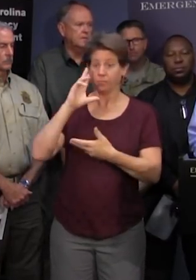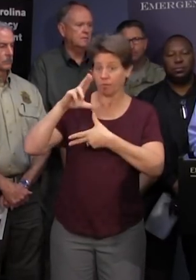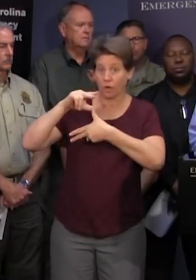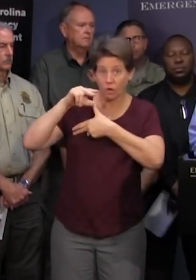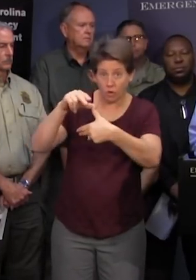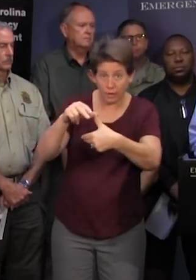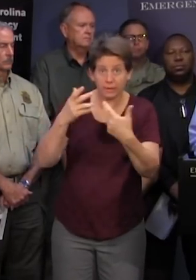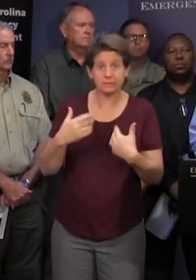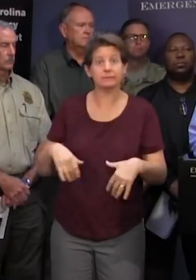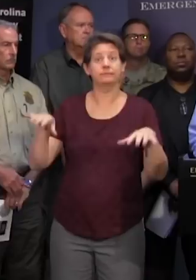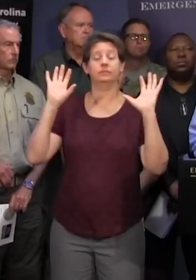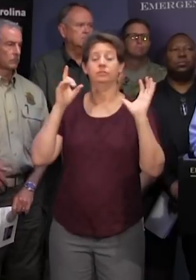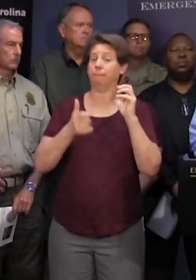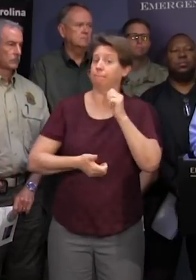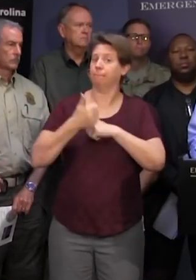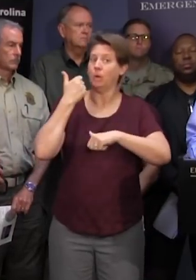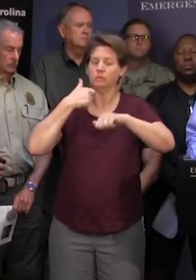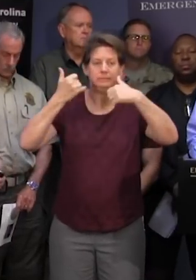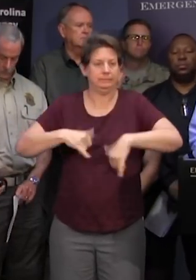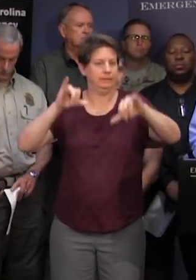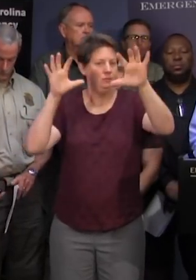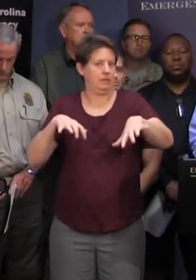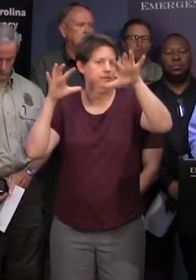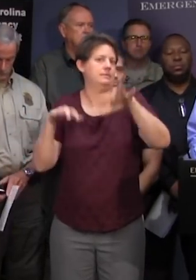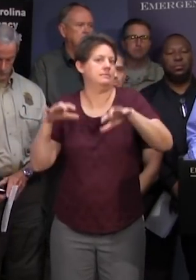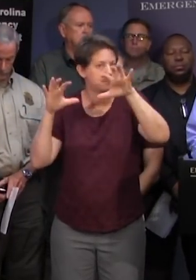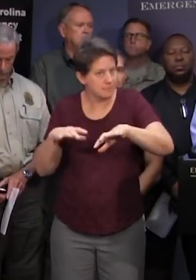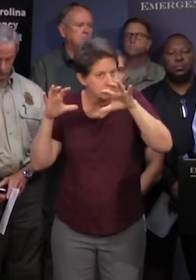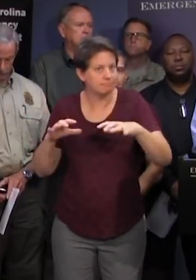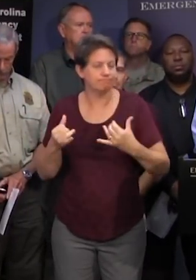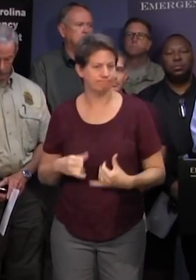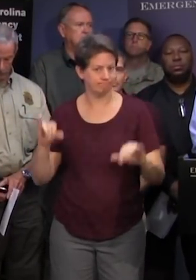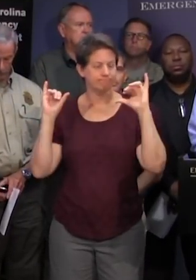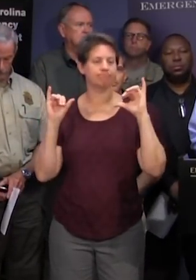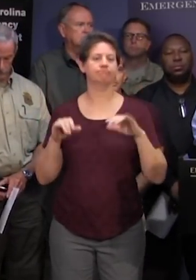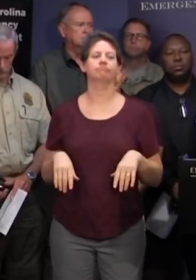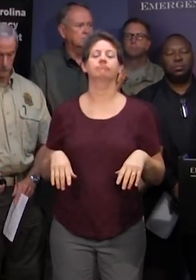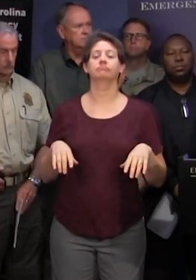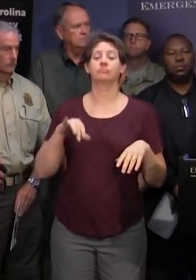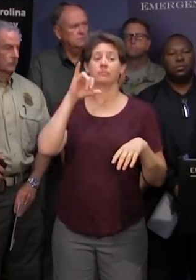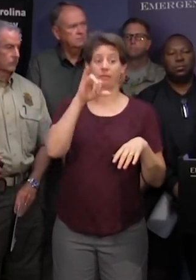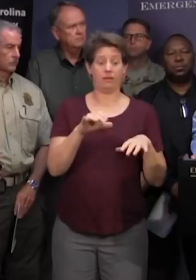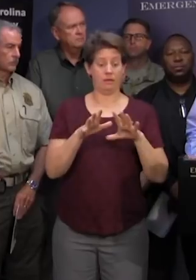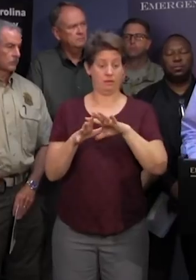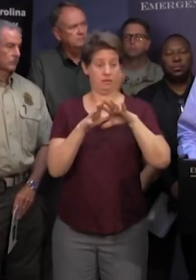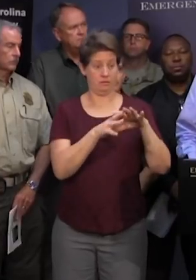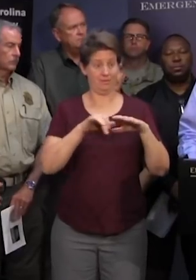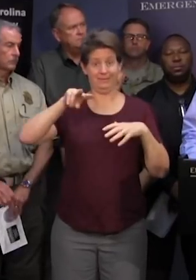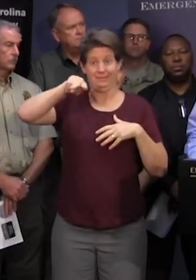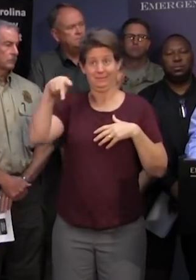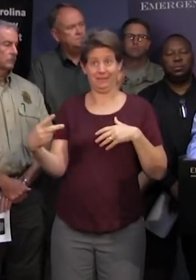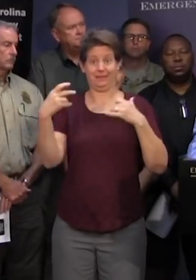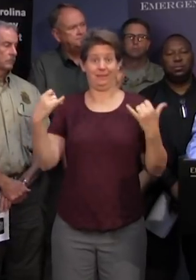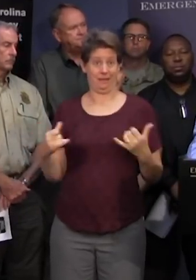and most of the storm it is still raining and so the the second phase of our work has